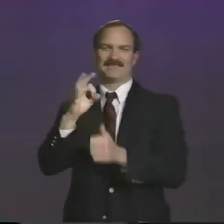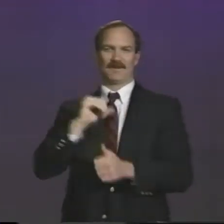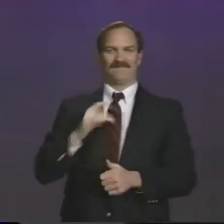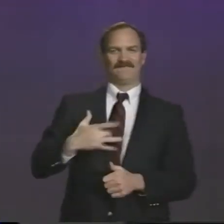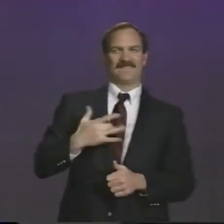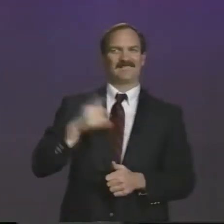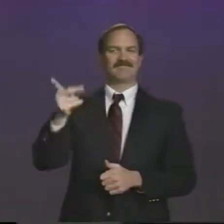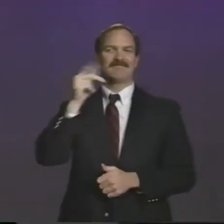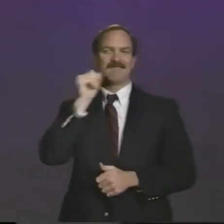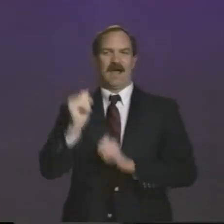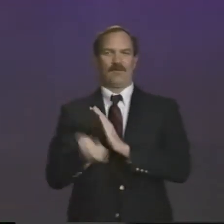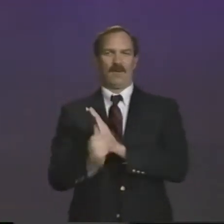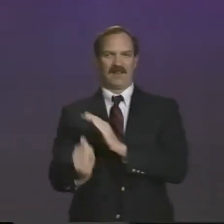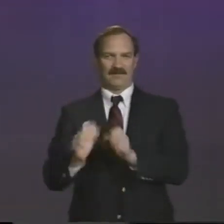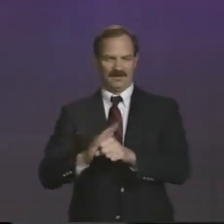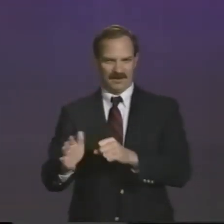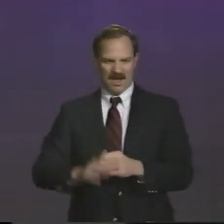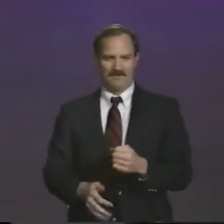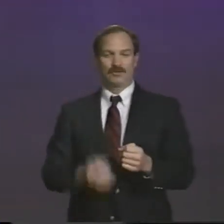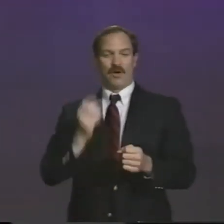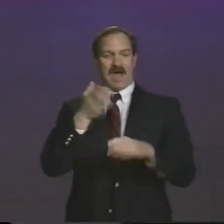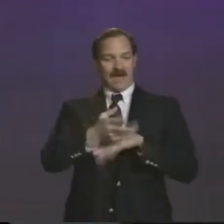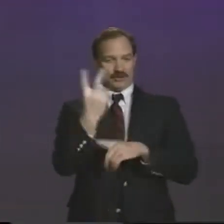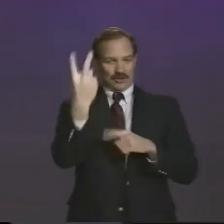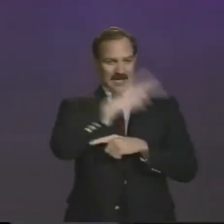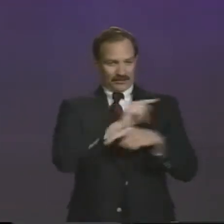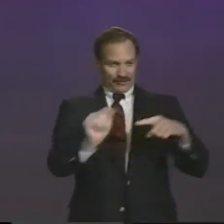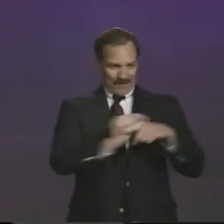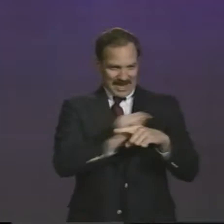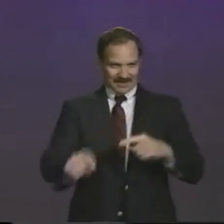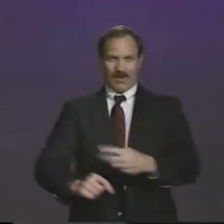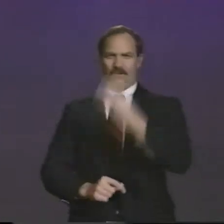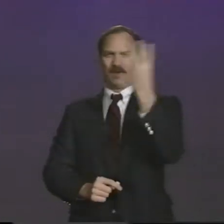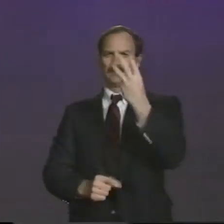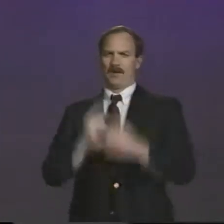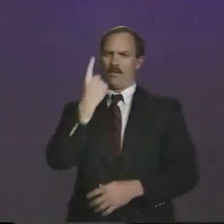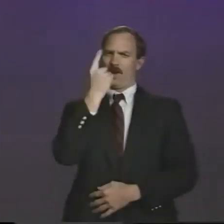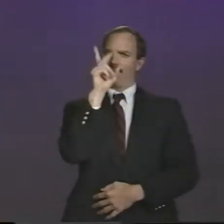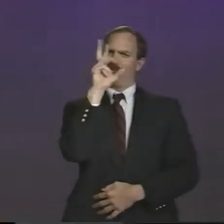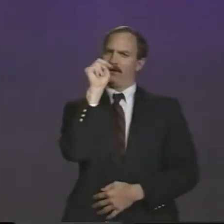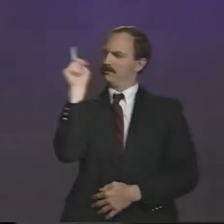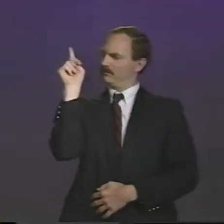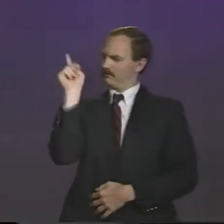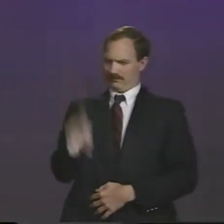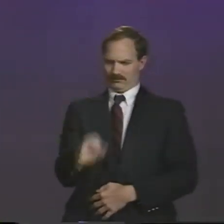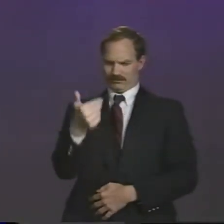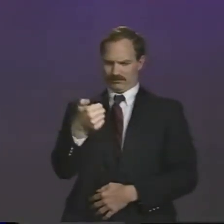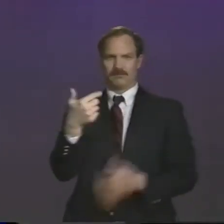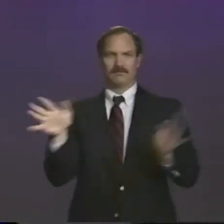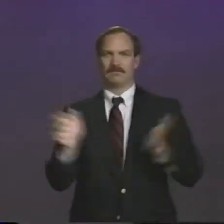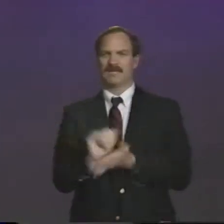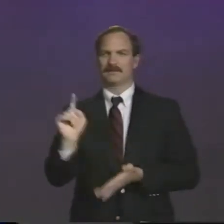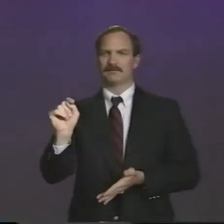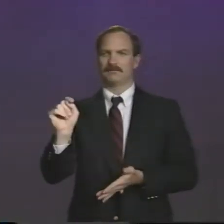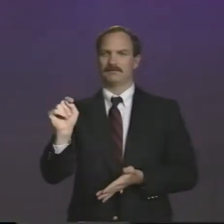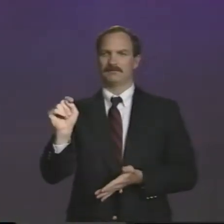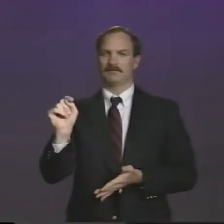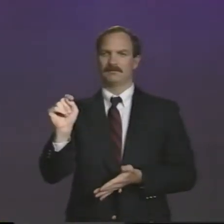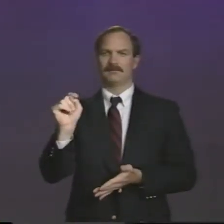whether or not we feel someone may not really be qualified enough to do that. So after these two days of training, then on Wednesday, they get a one